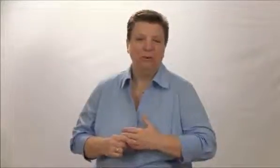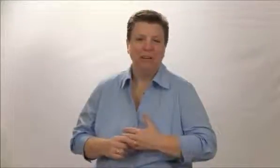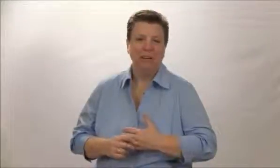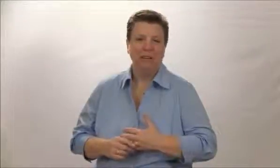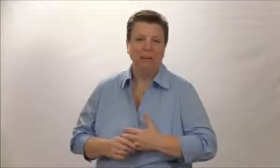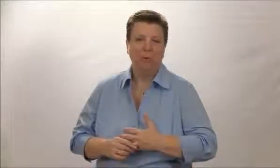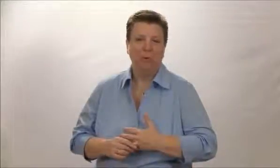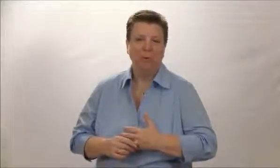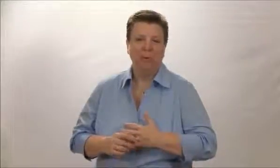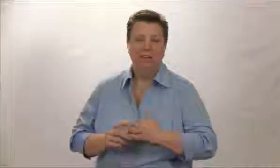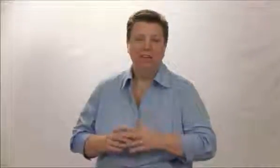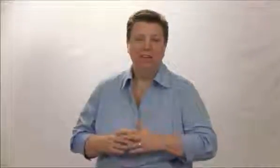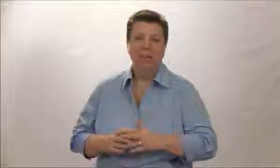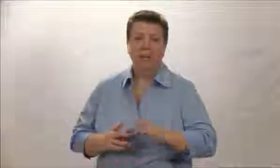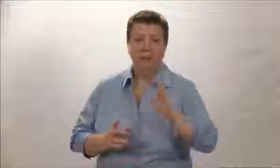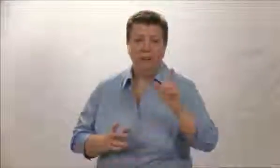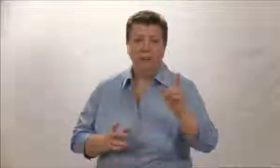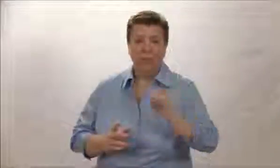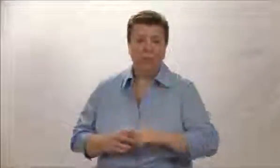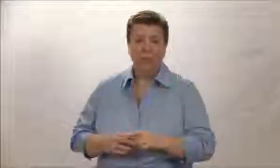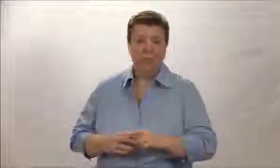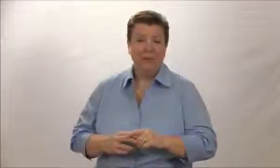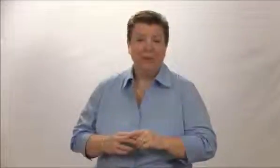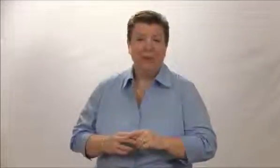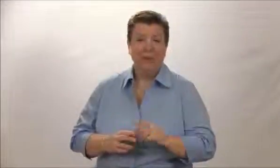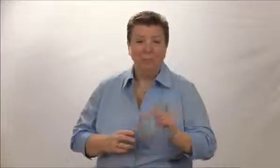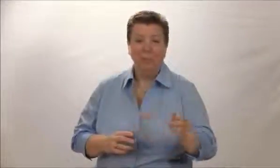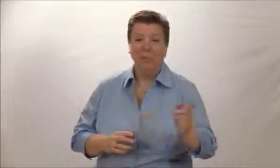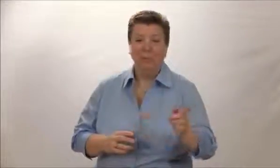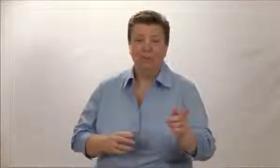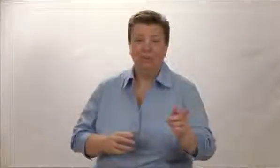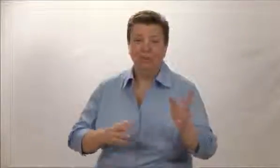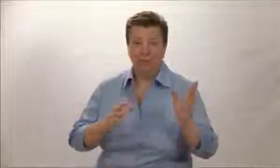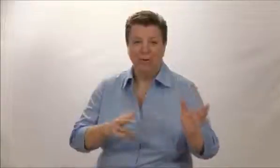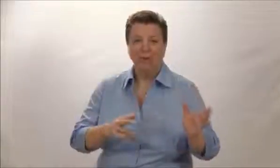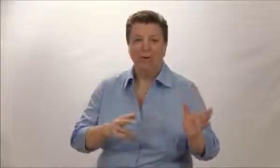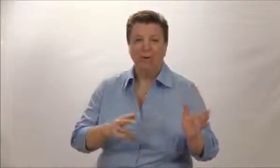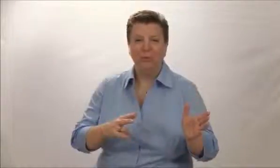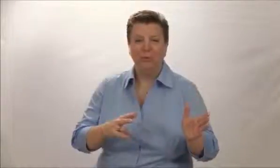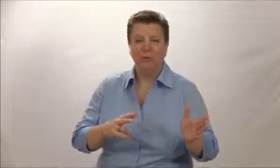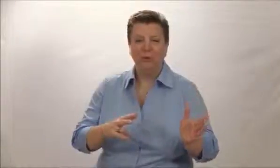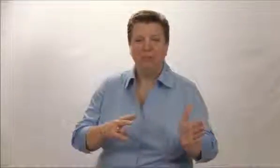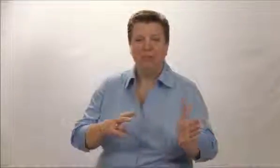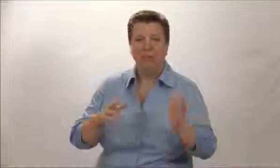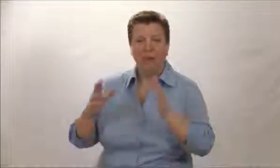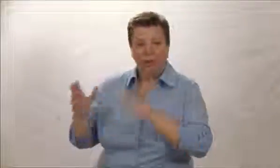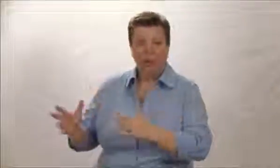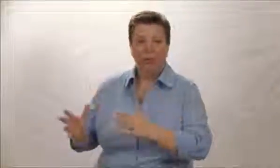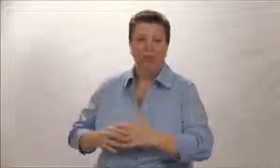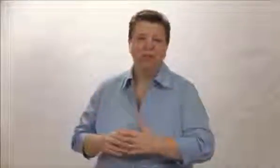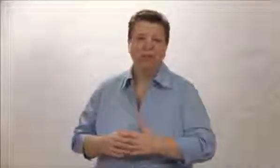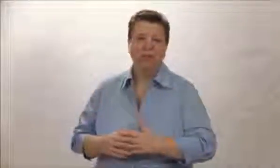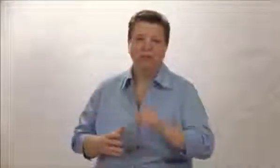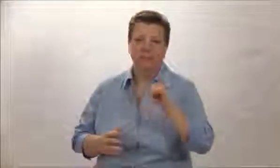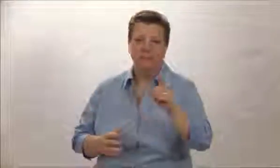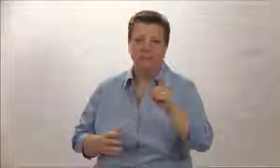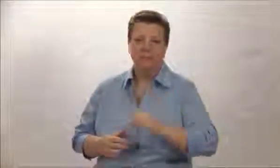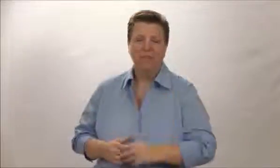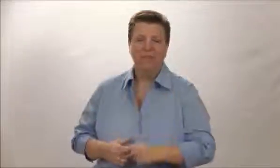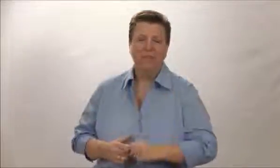media platforms. Okay? You want to be moving those people from your social media platforms over to your main list, but that's